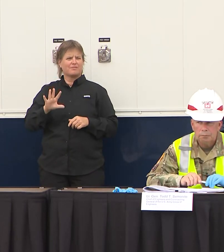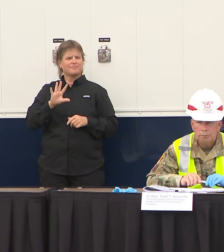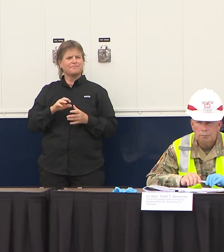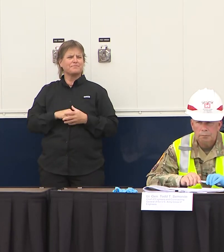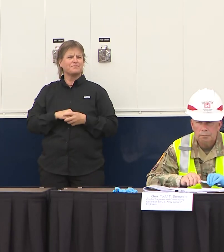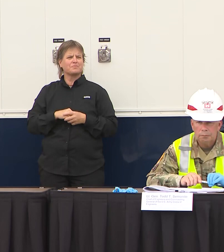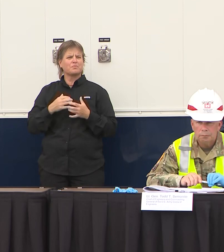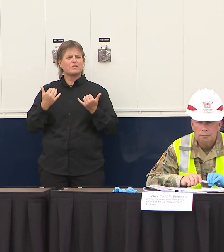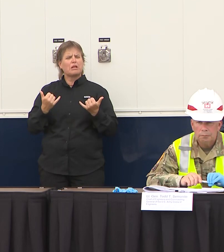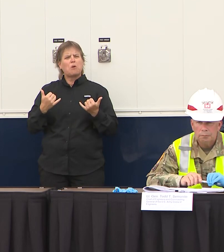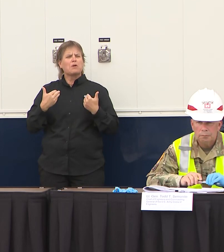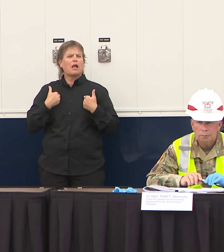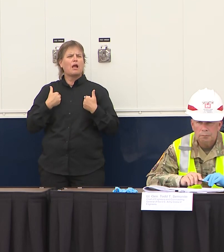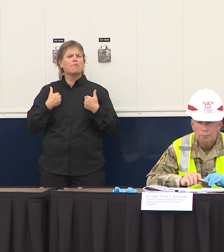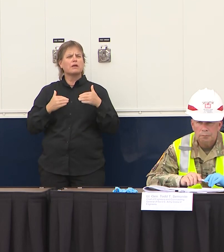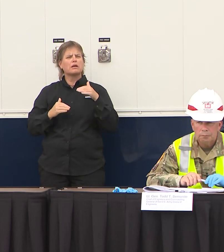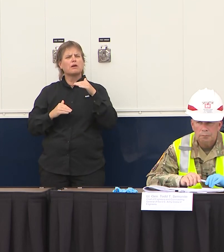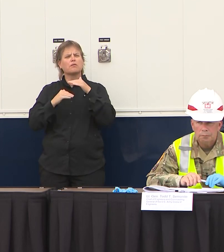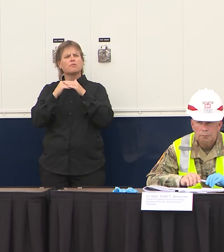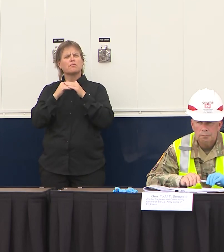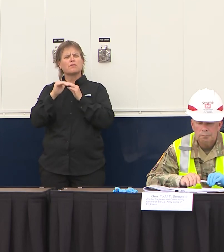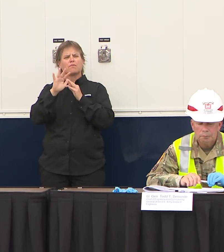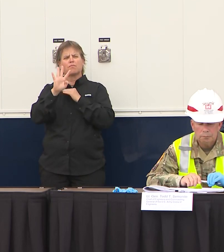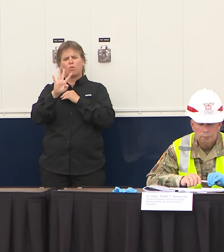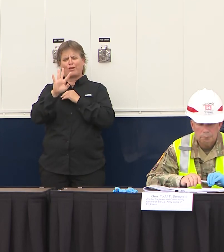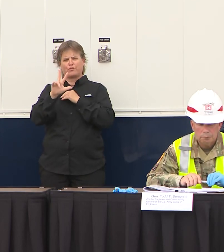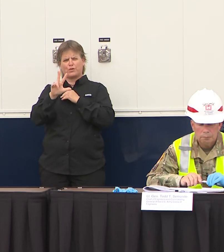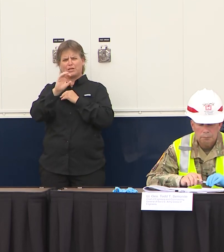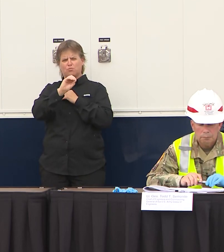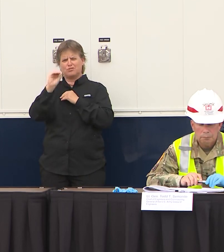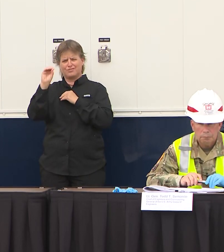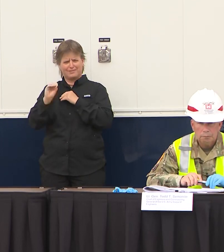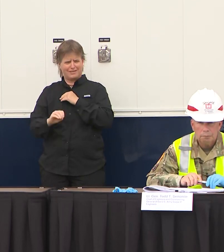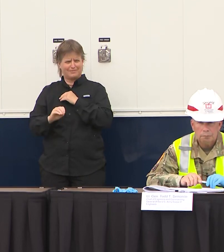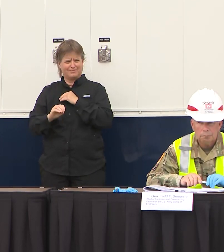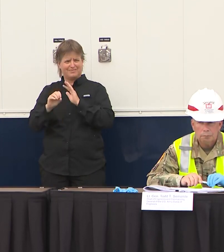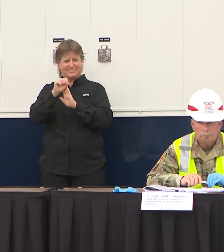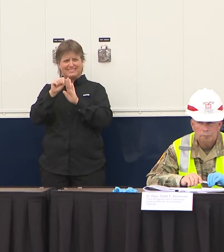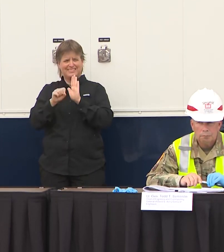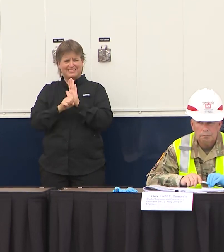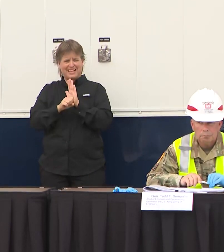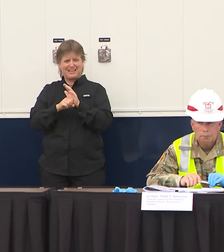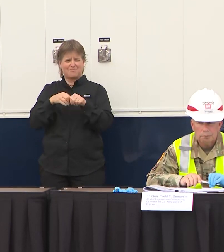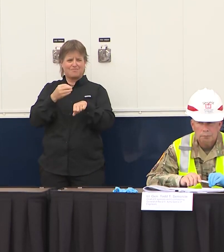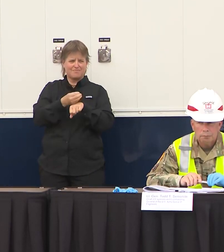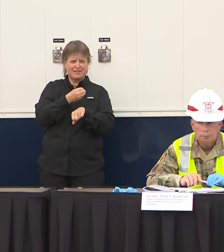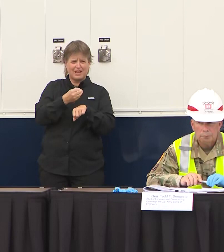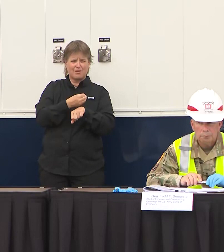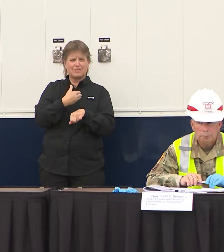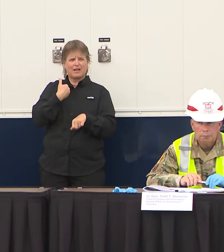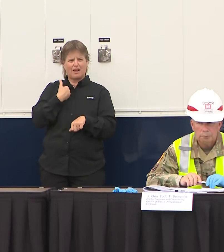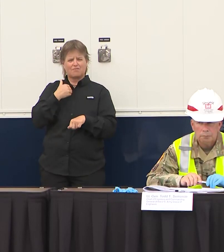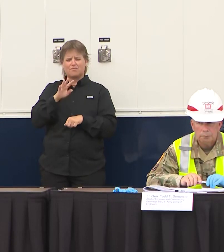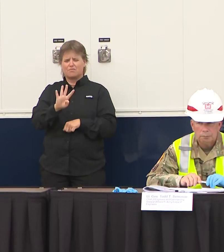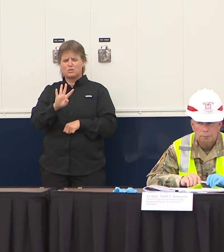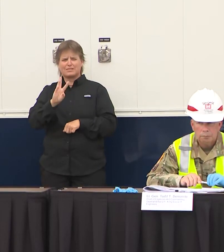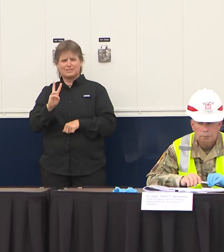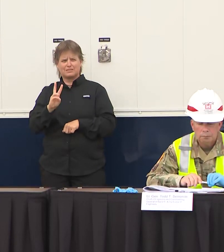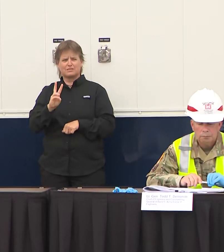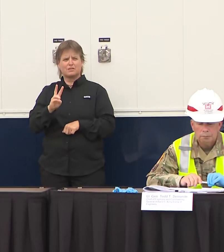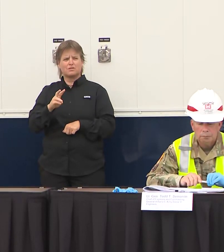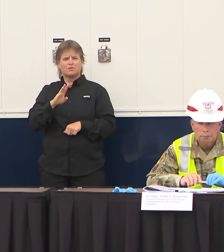43 percent Miami-Dade is 43 percent Broward is almost 46 percent Palm Beach 49